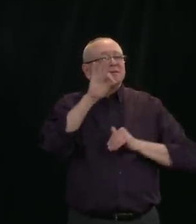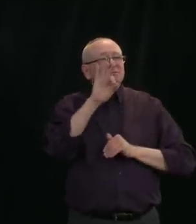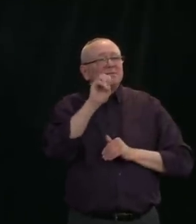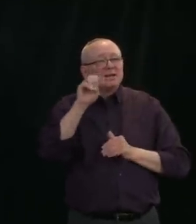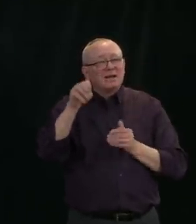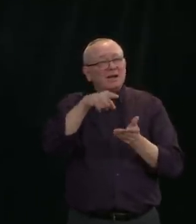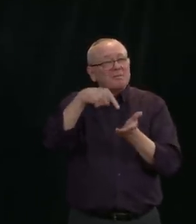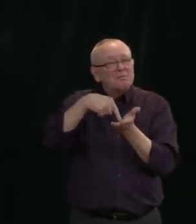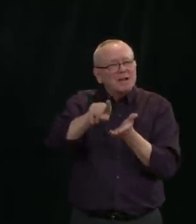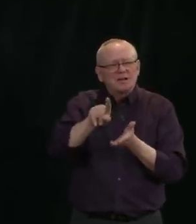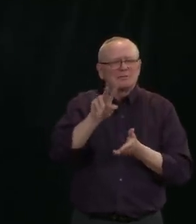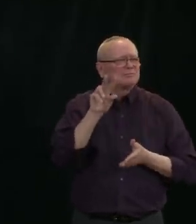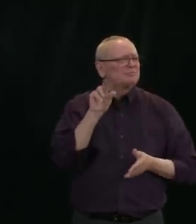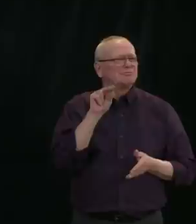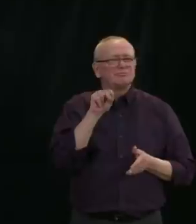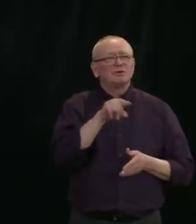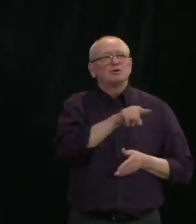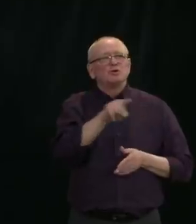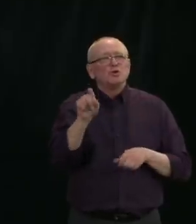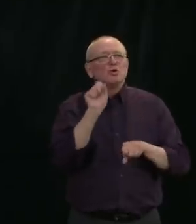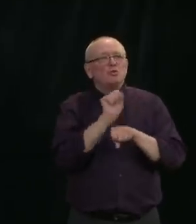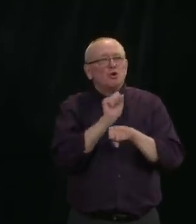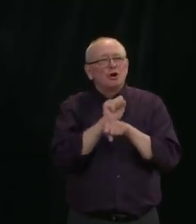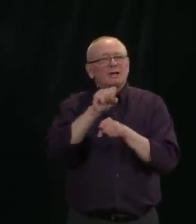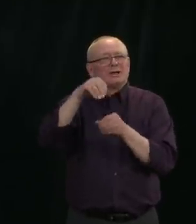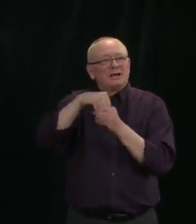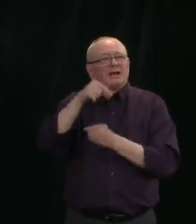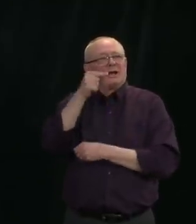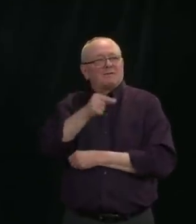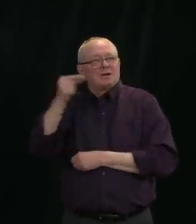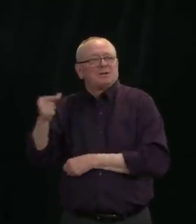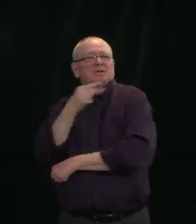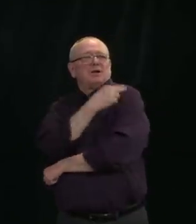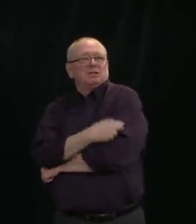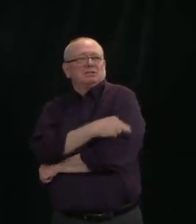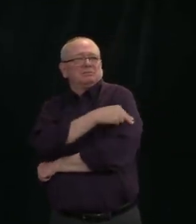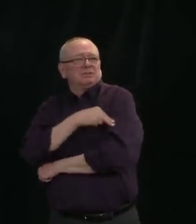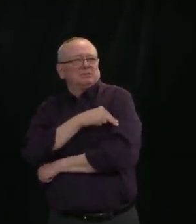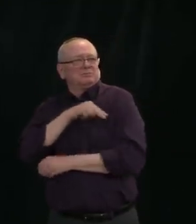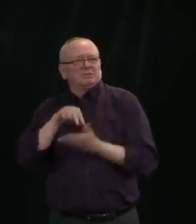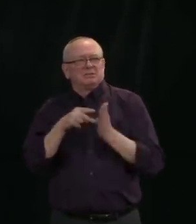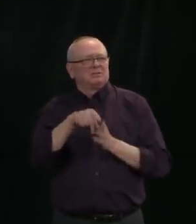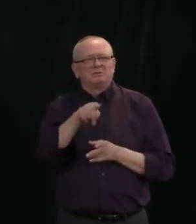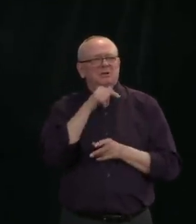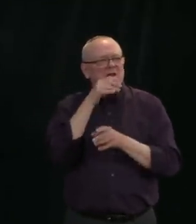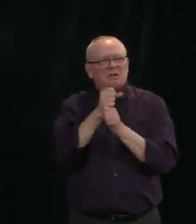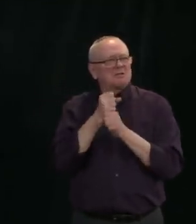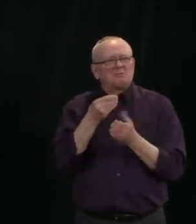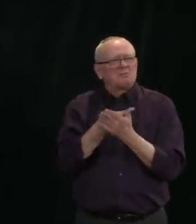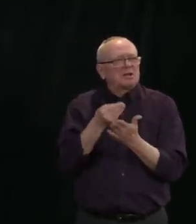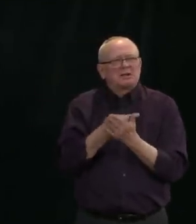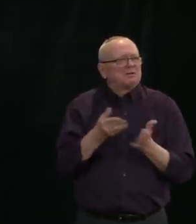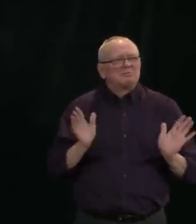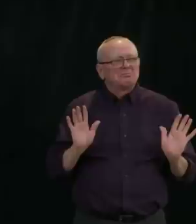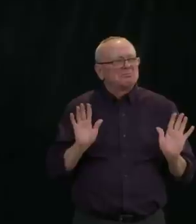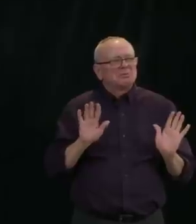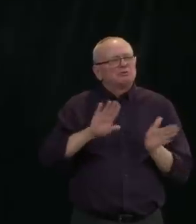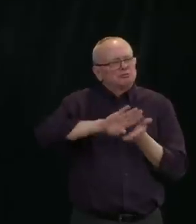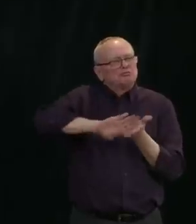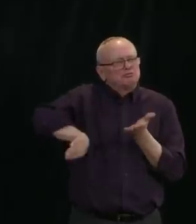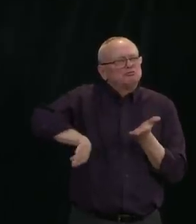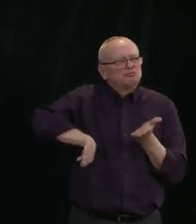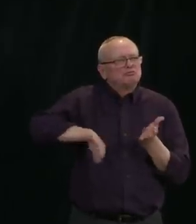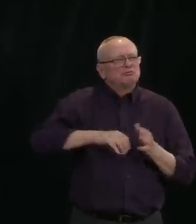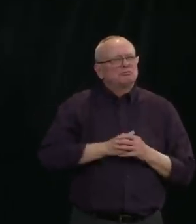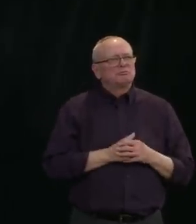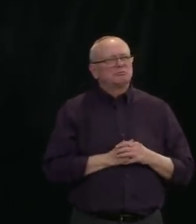I would remind you, Alicia, that according to both the Dr. McKinnon's report and the Ernst &